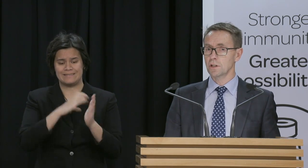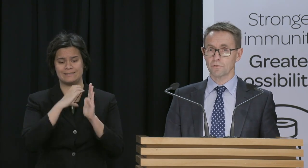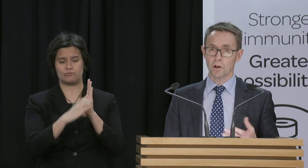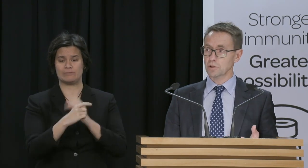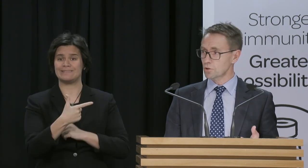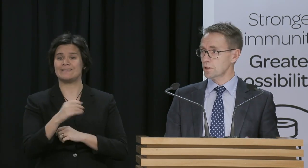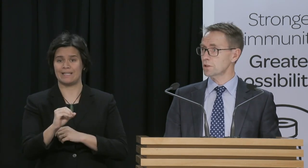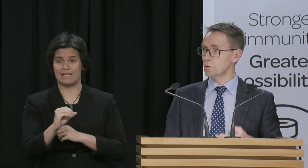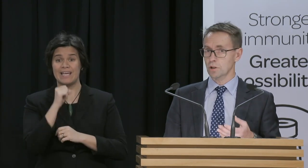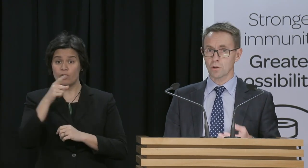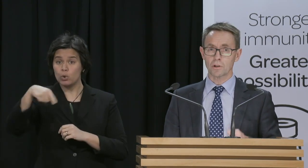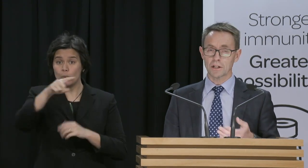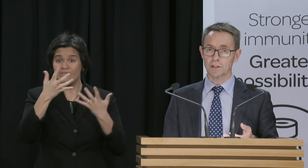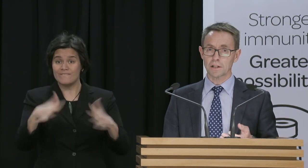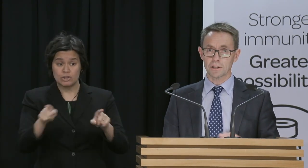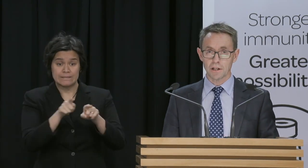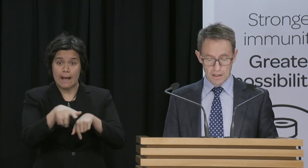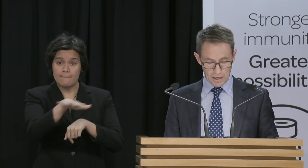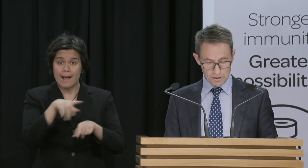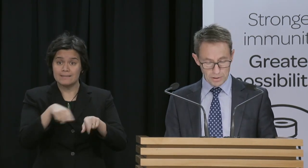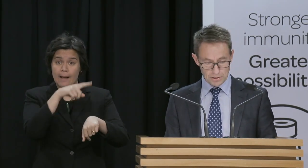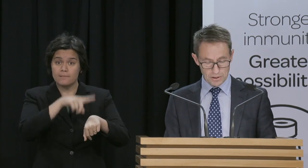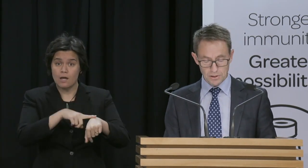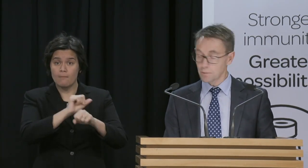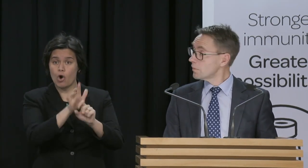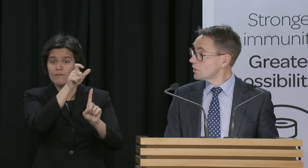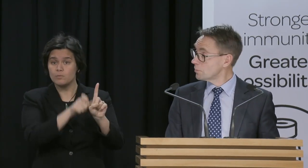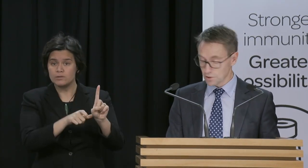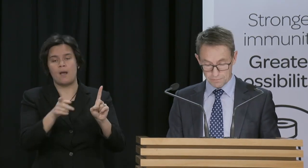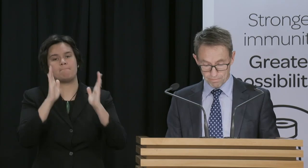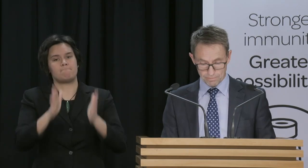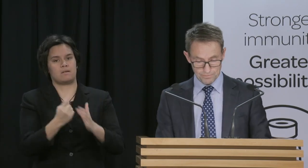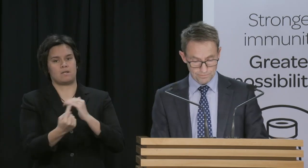interest to follow instructions, which include isolating and being tested. Thank you, Minister. Minister.